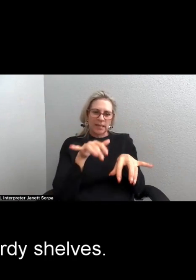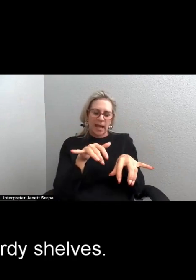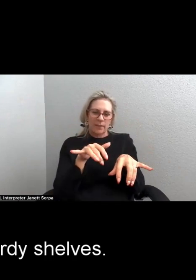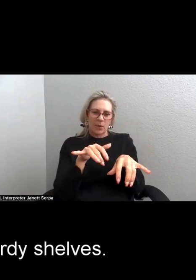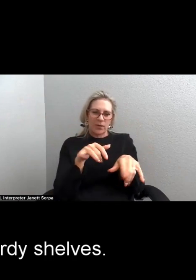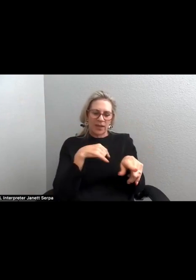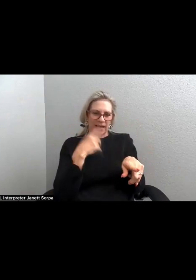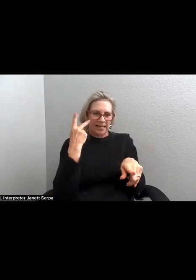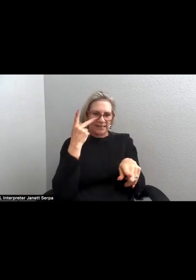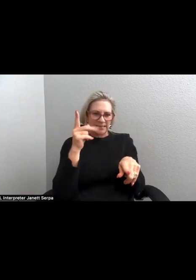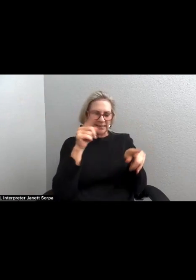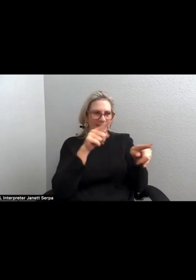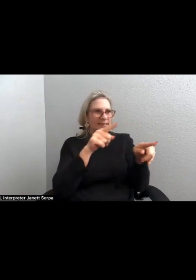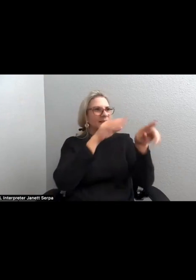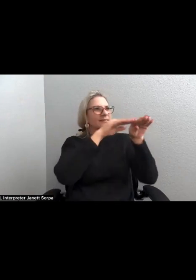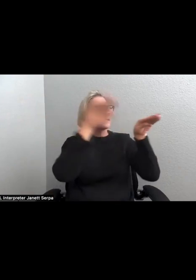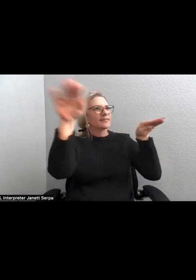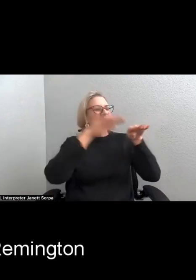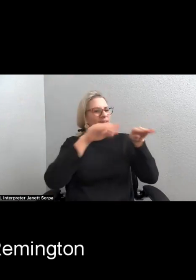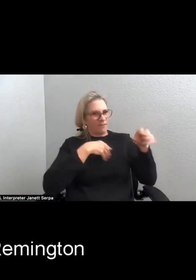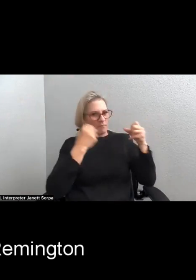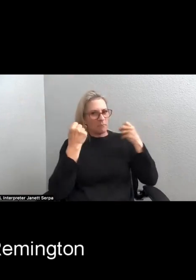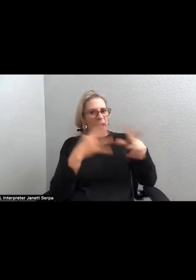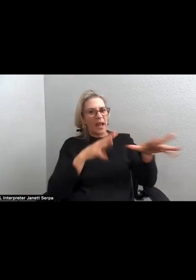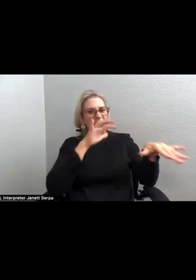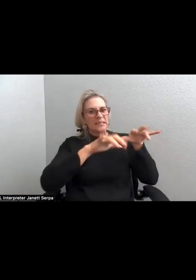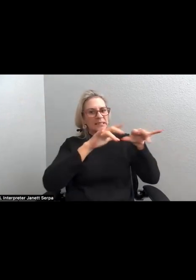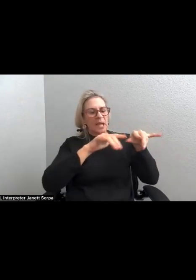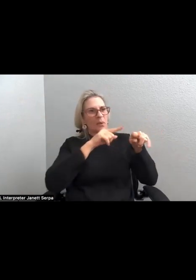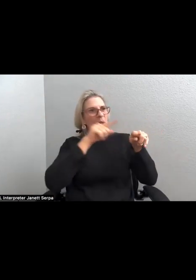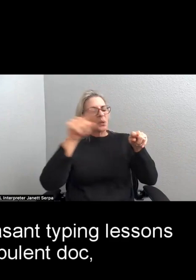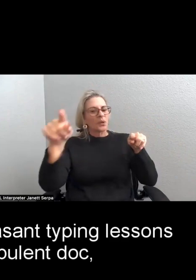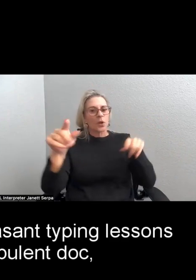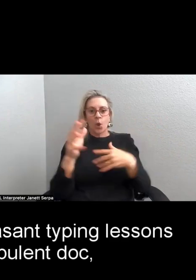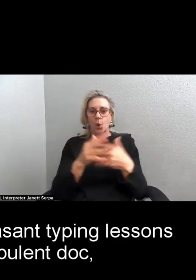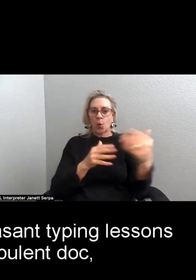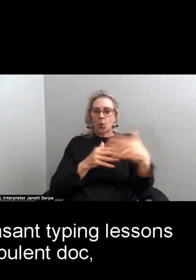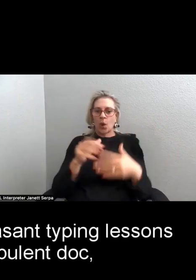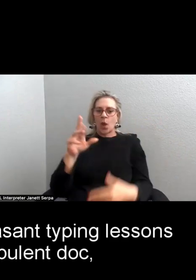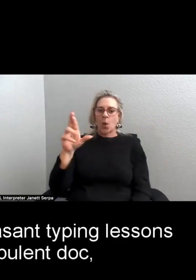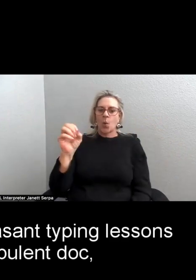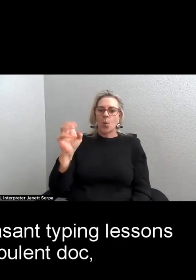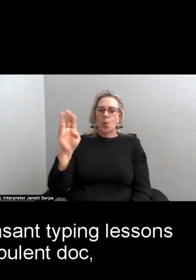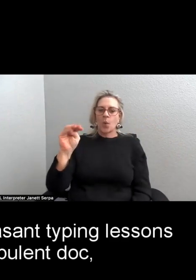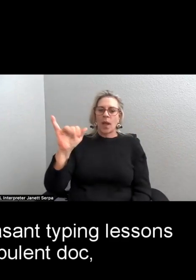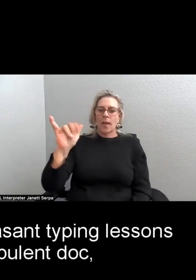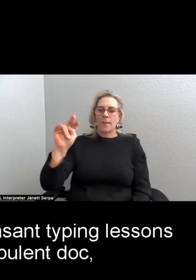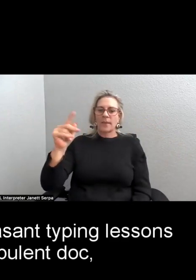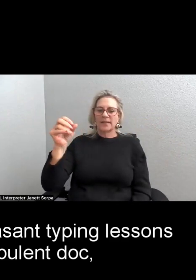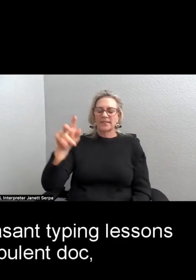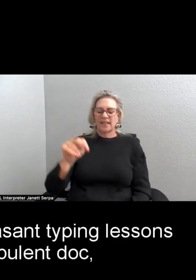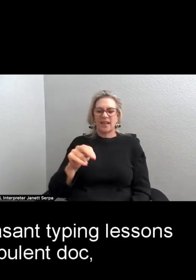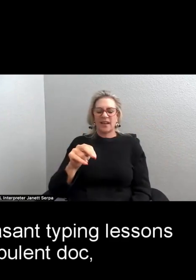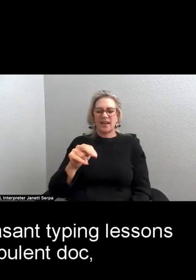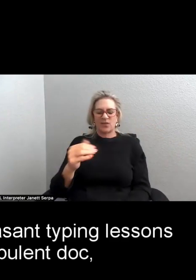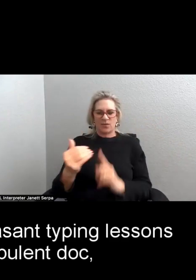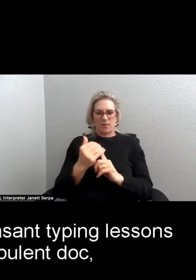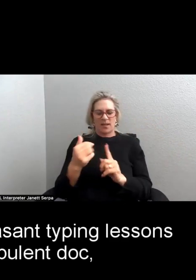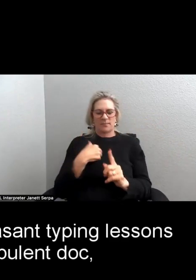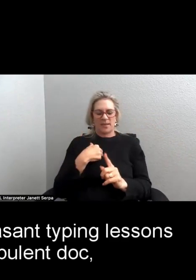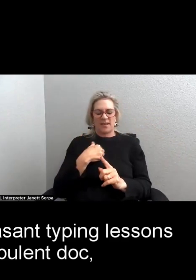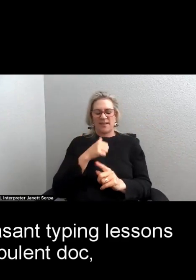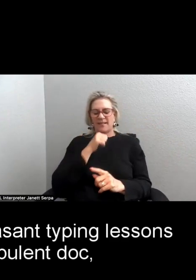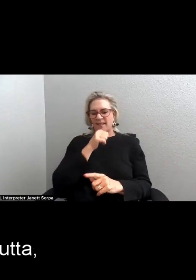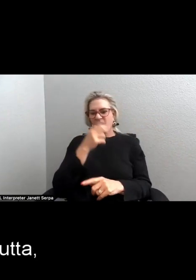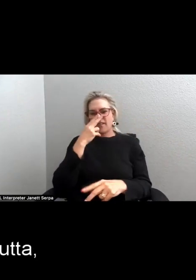sturdy shelves. The gray remington reminds me of unpleasant typing lessons with the